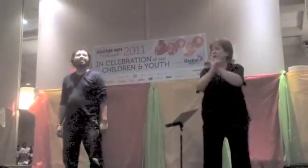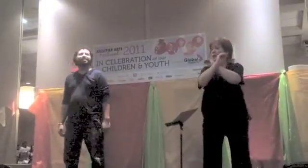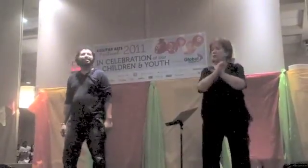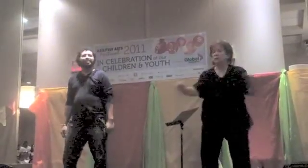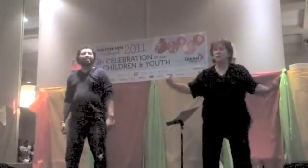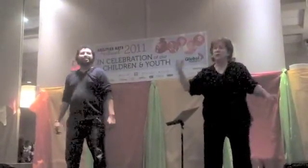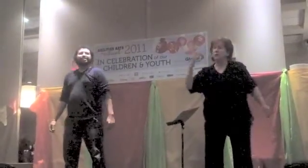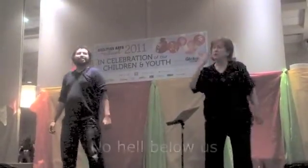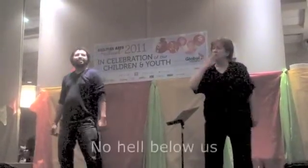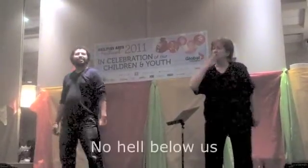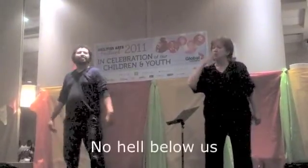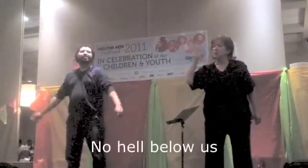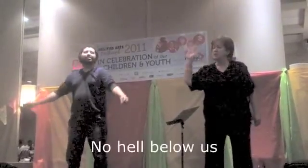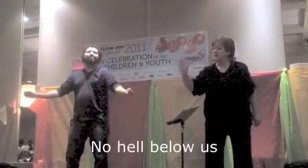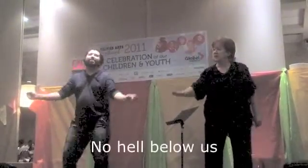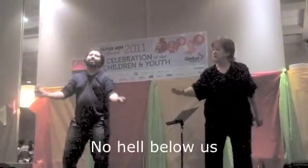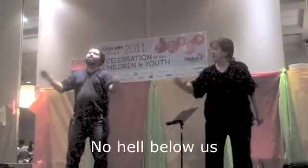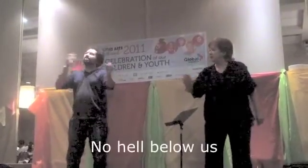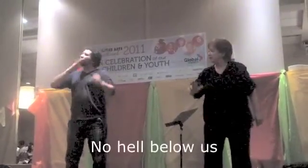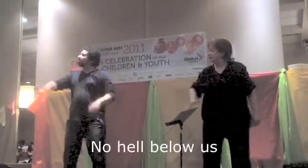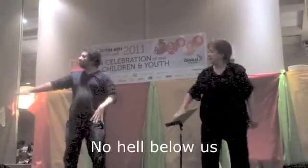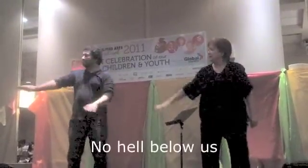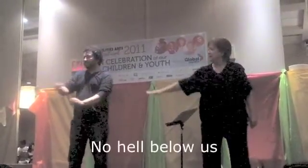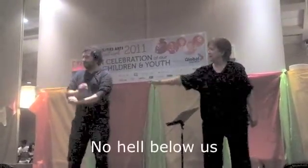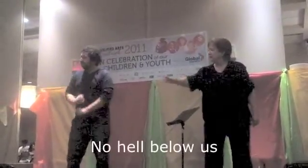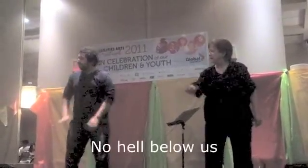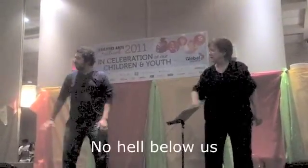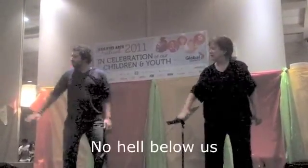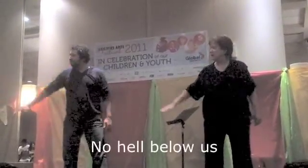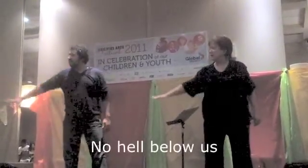No hell below us,